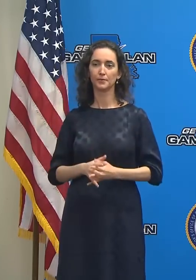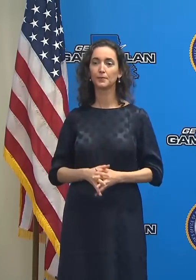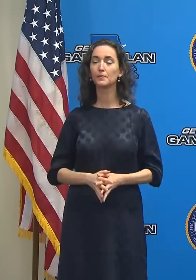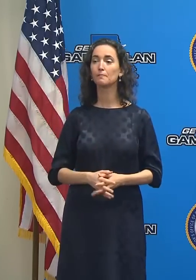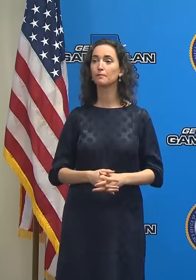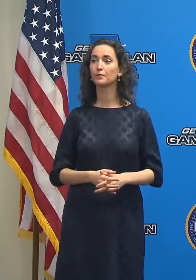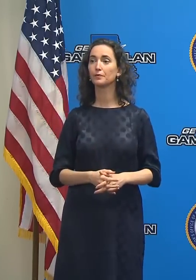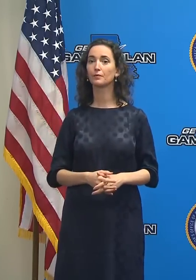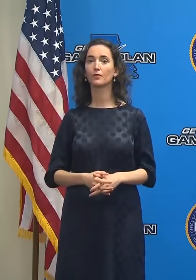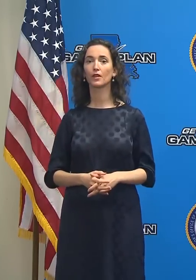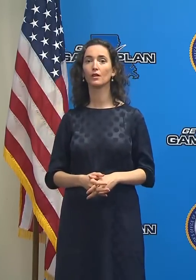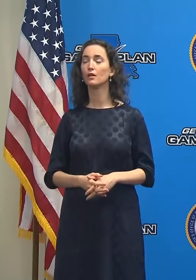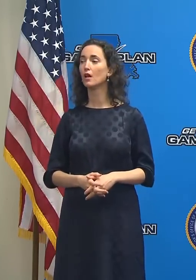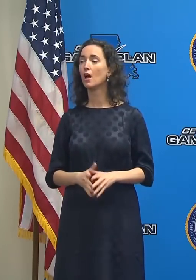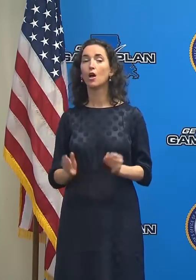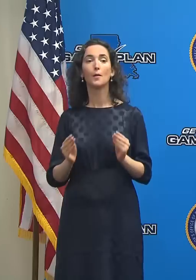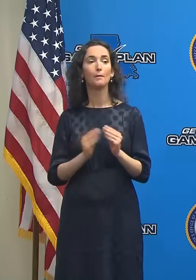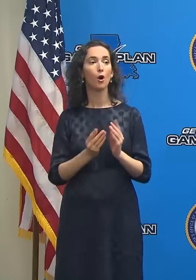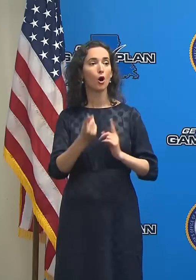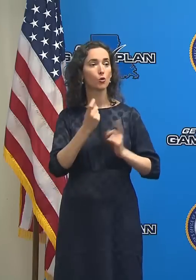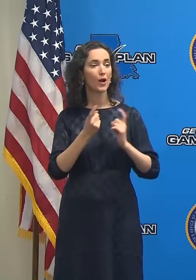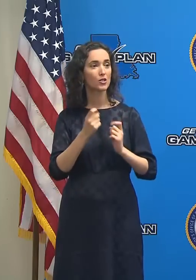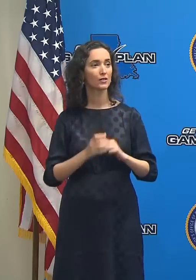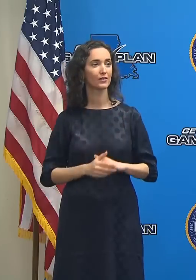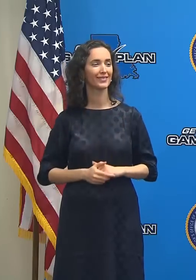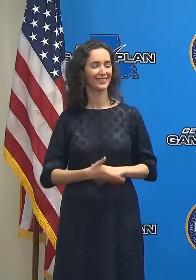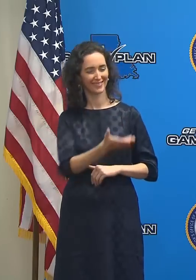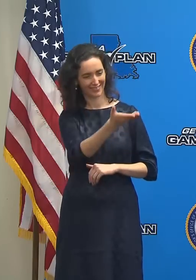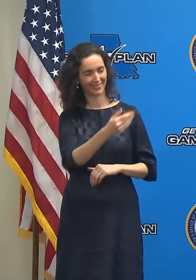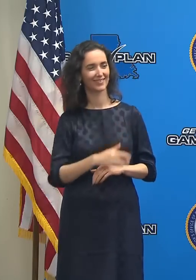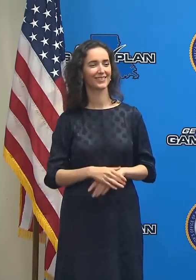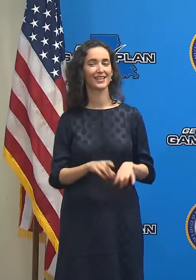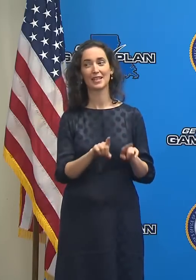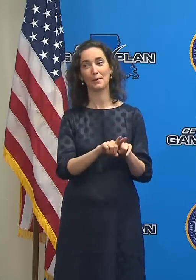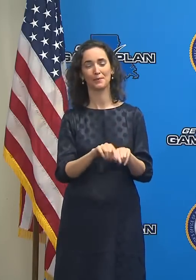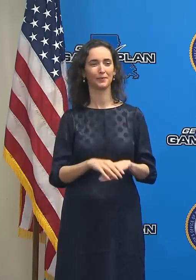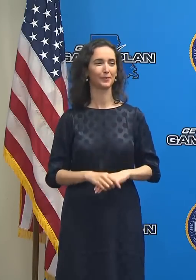Any, any other questions? Yes, ma'am.